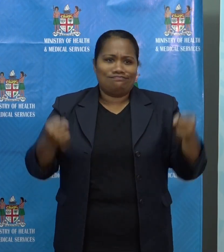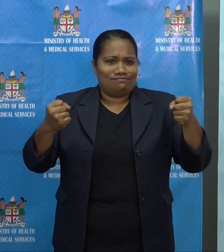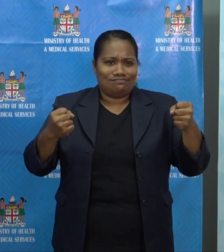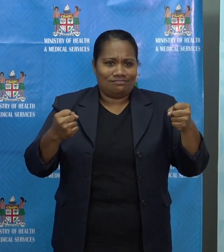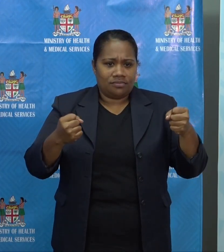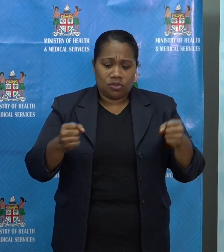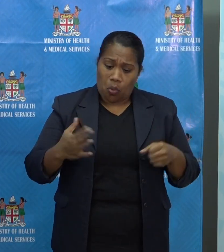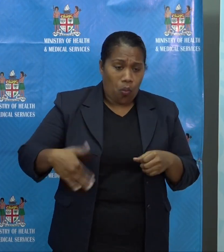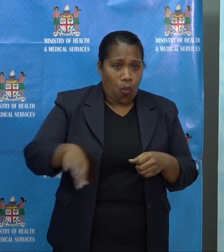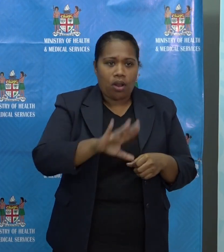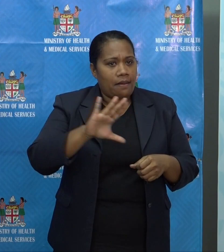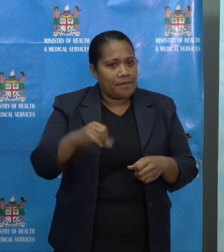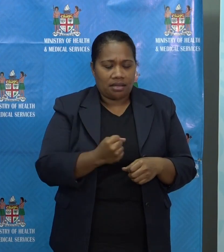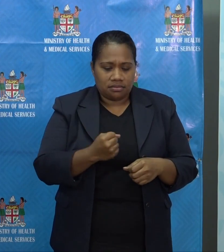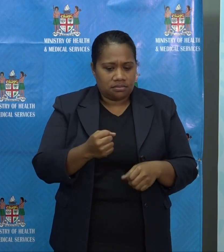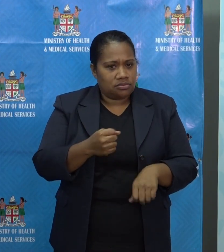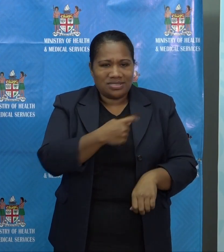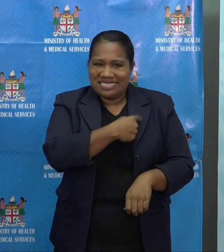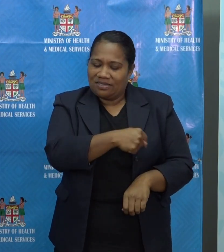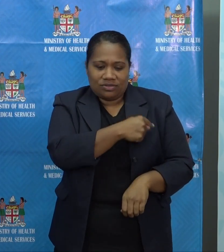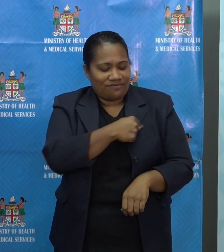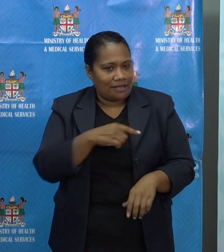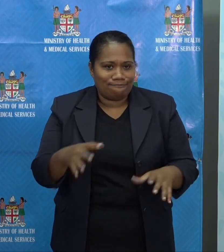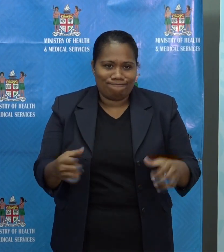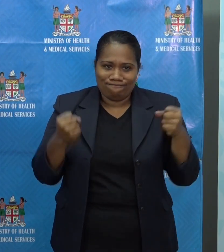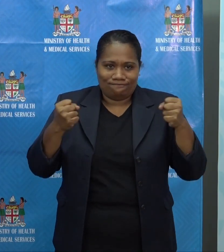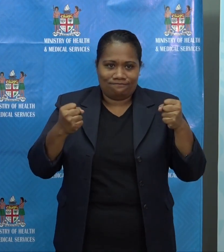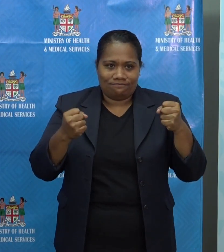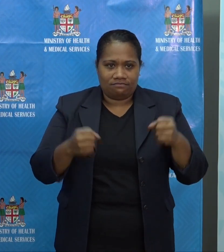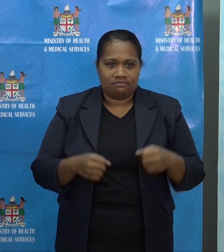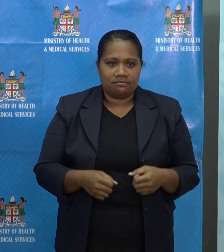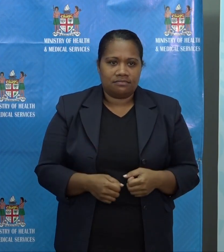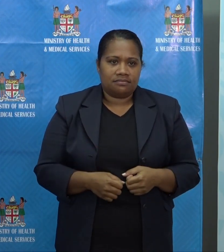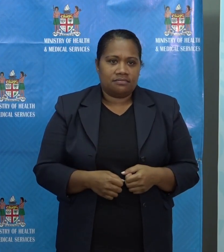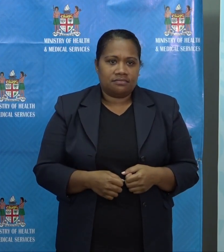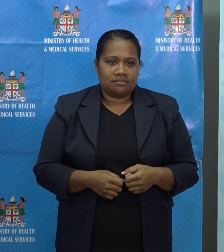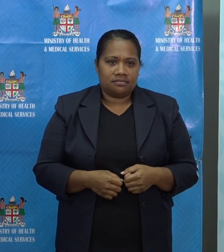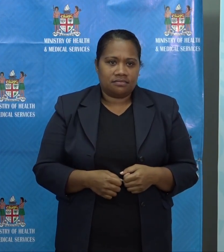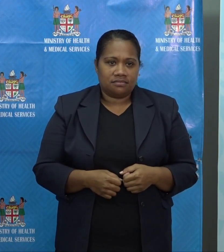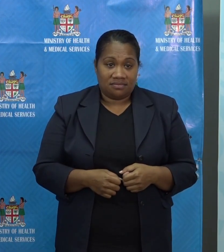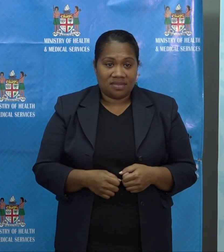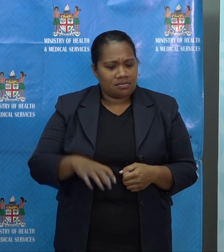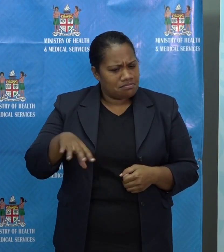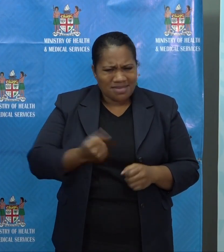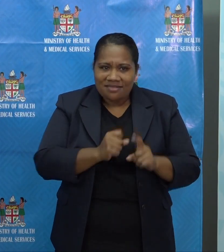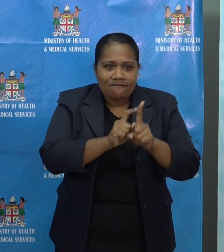sacrifice or otherwise they will not be operating at all.